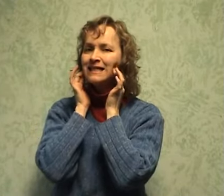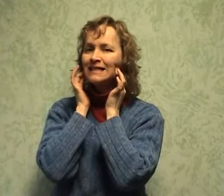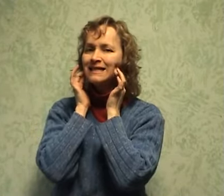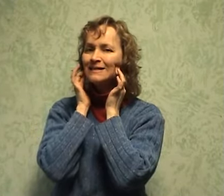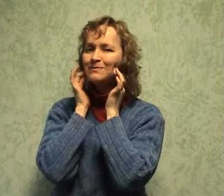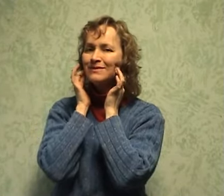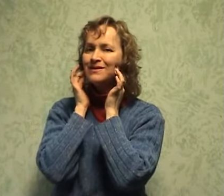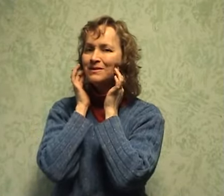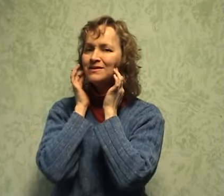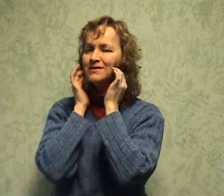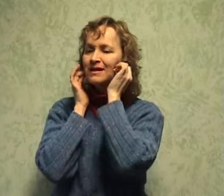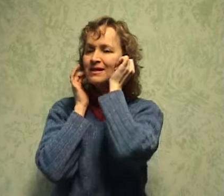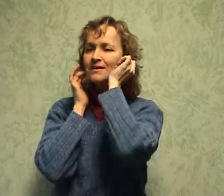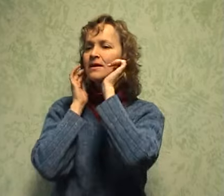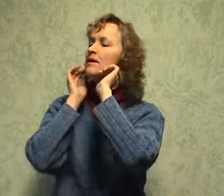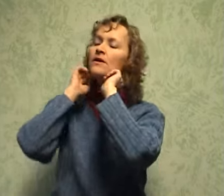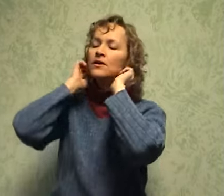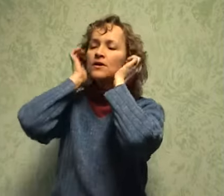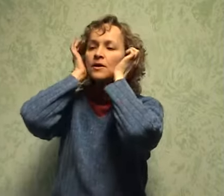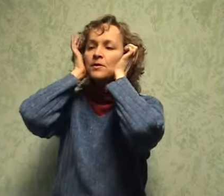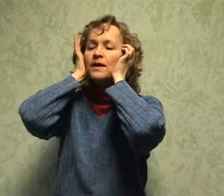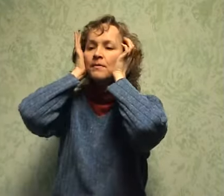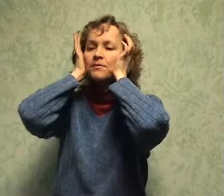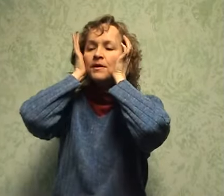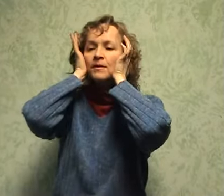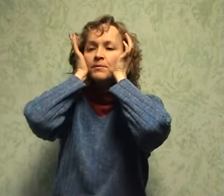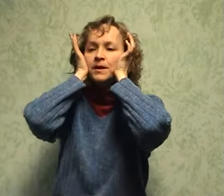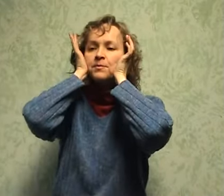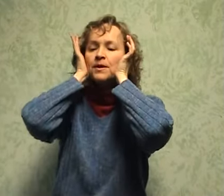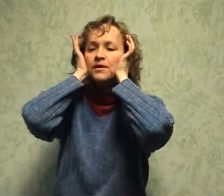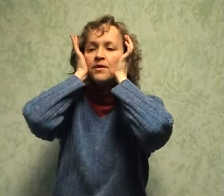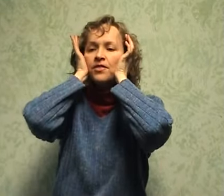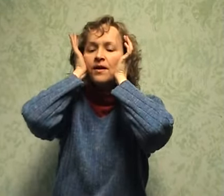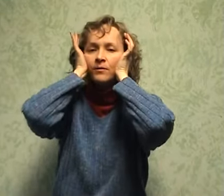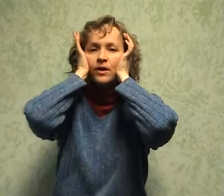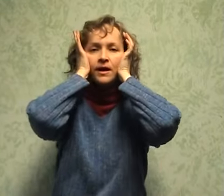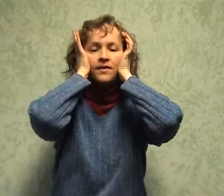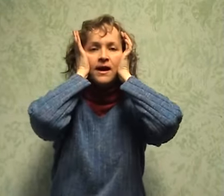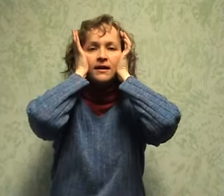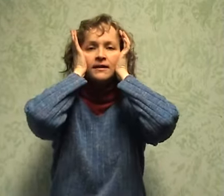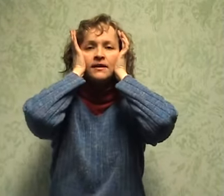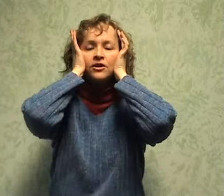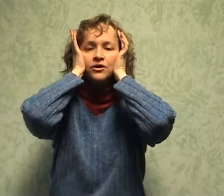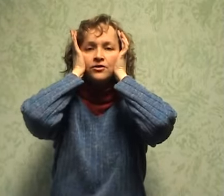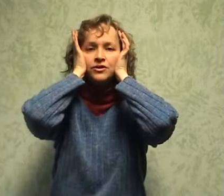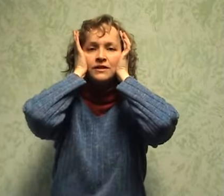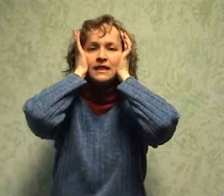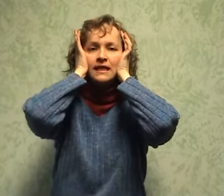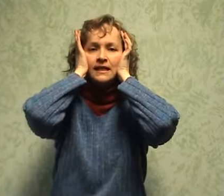that nice and beefy muscle right here. You're going to put that kind of butt part of your thumb right on that. Close your teeth,